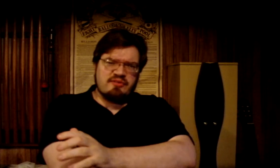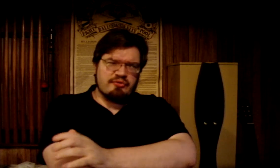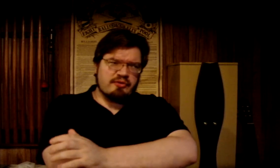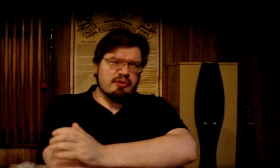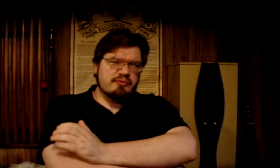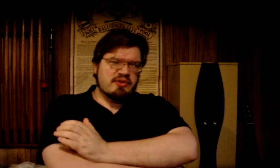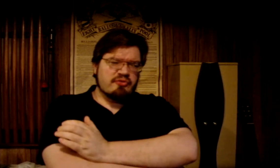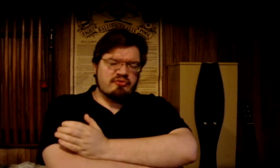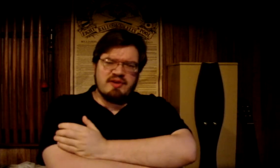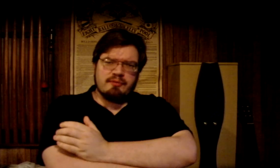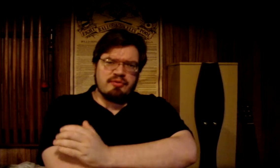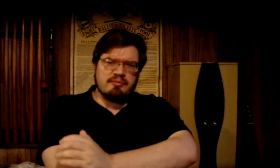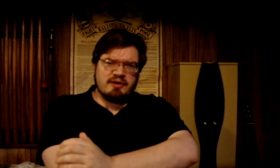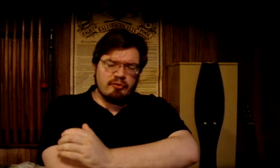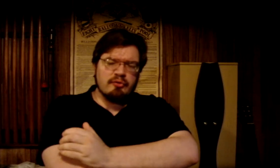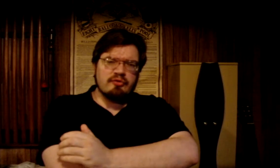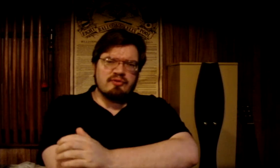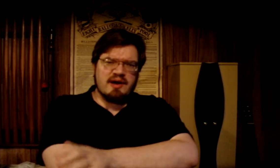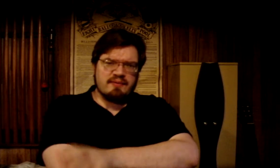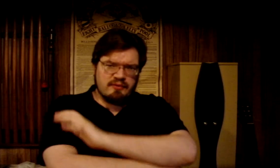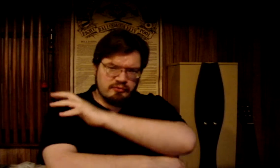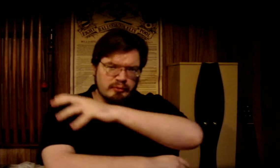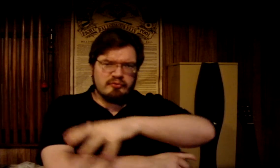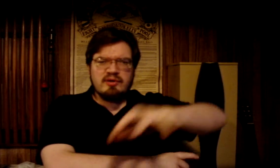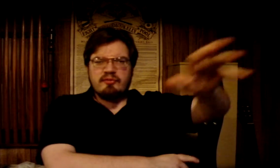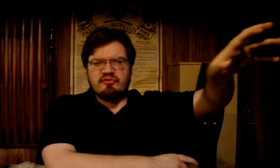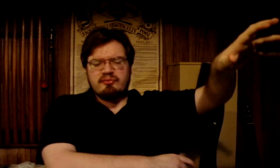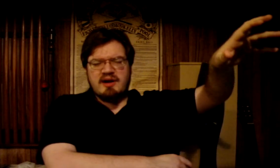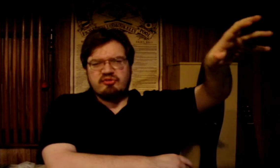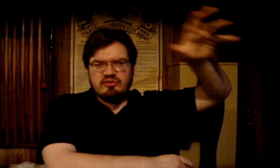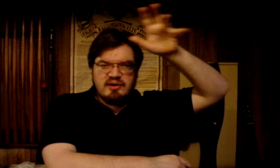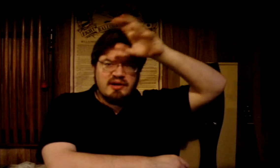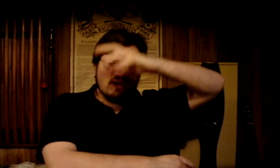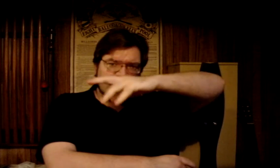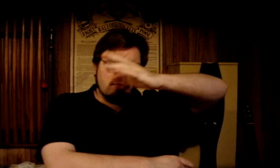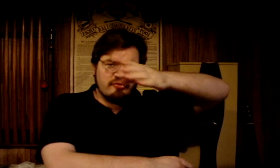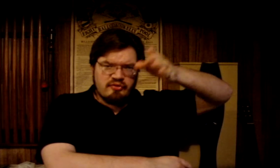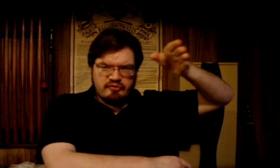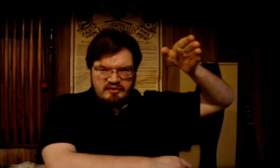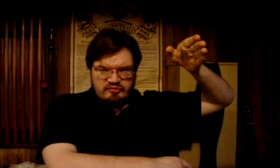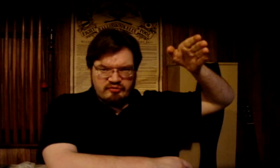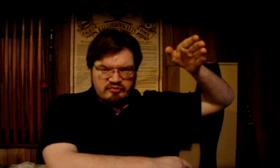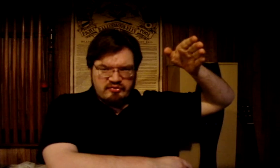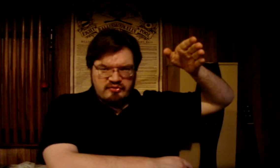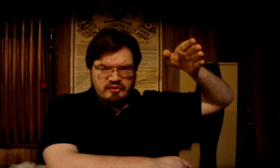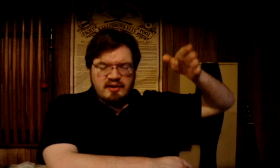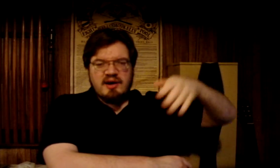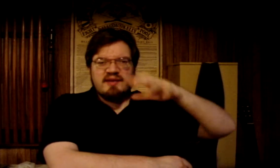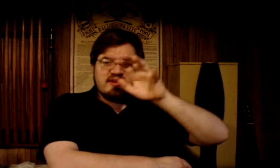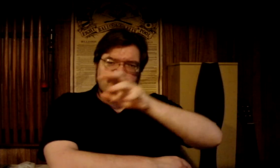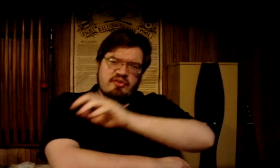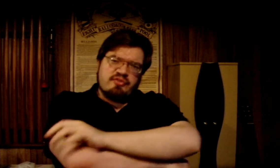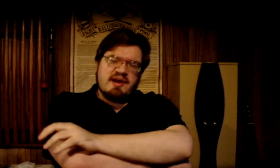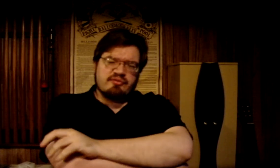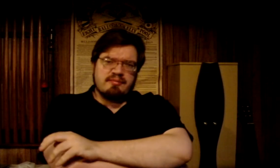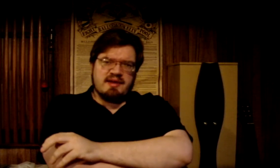that could have interfered with them and caught the normal flow of information and cause those inconsistencies and then investigate from there.